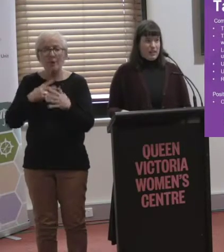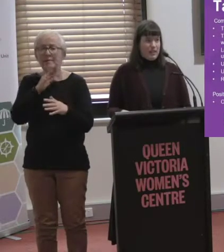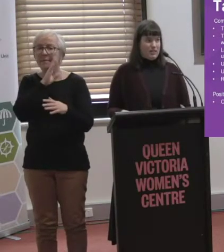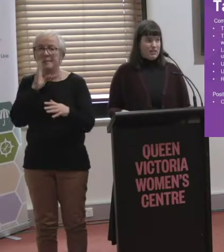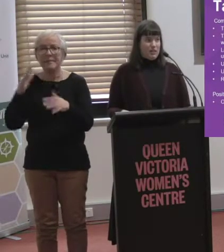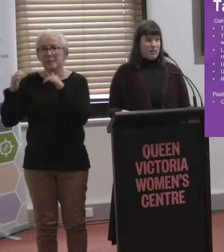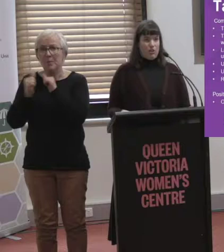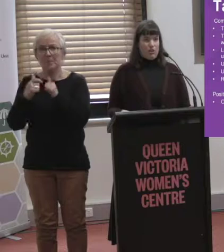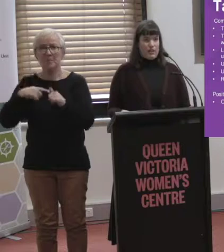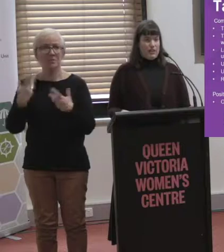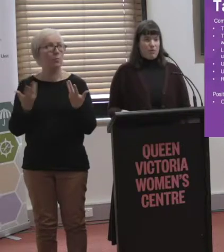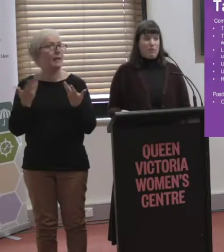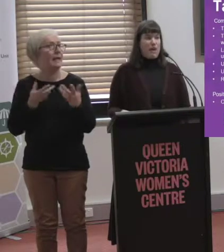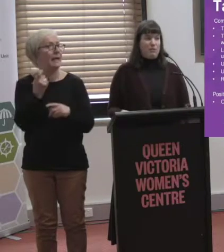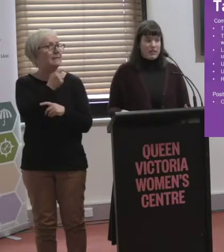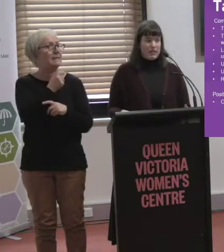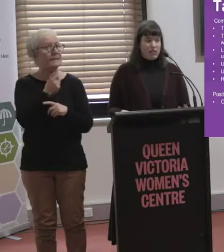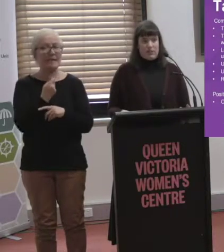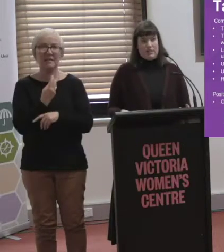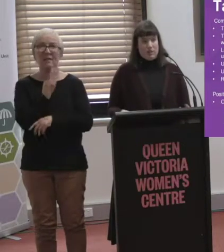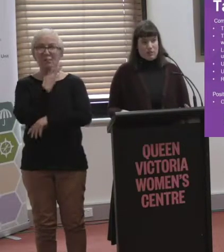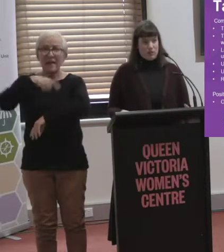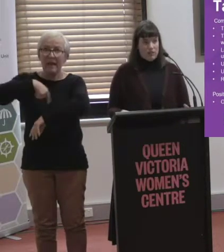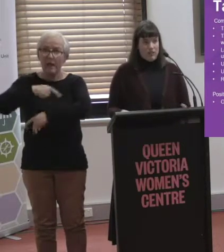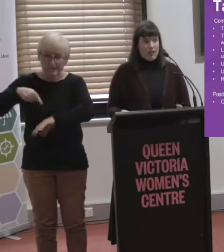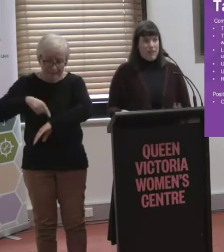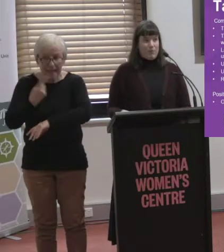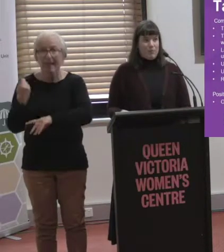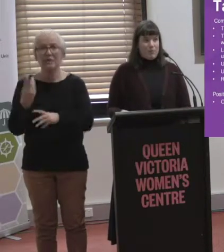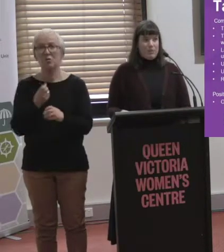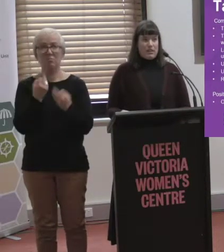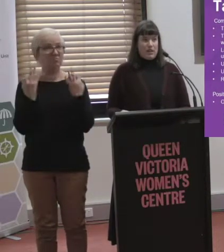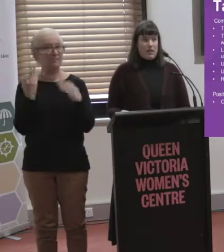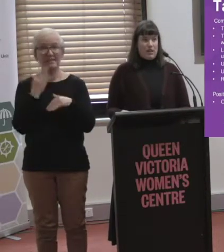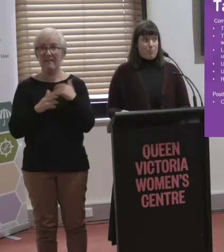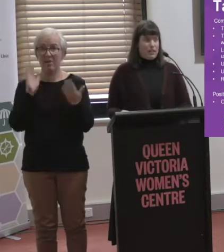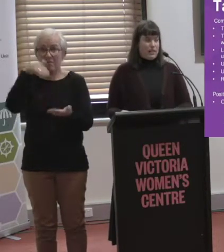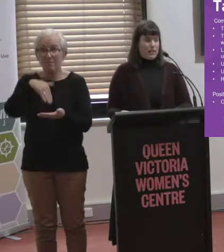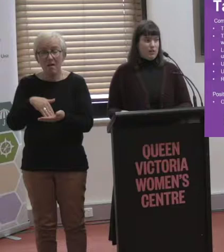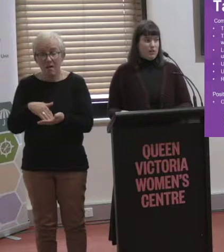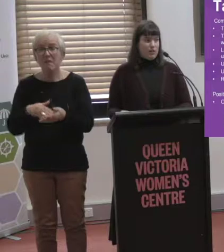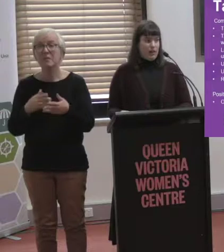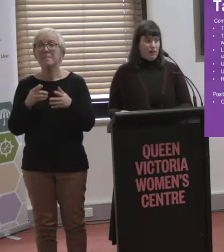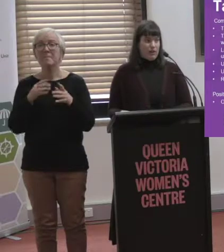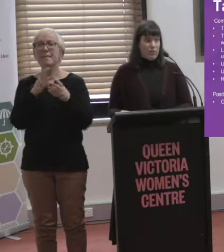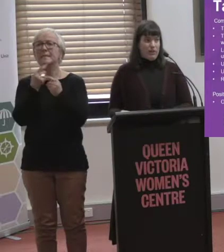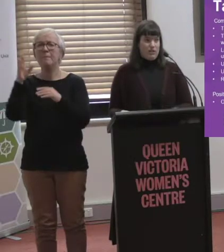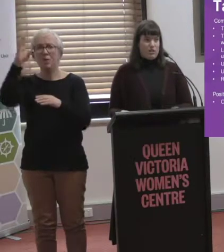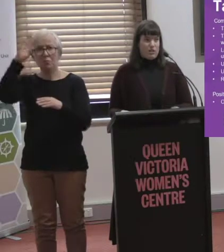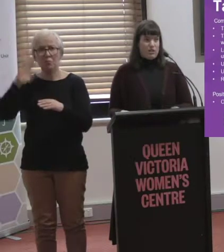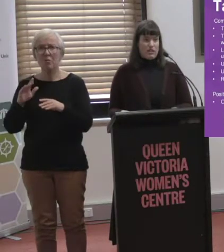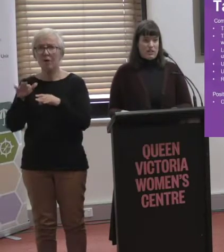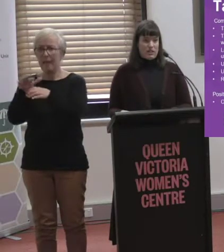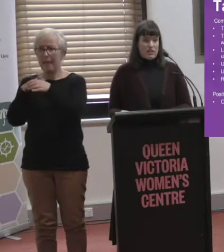their taxi was late. There were...you know, the taxi came three hours late or it didn't come at all. In particular rural areas where